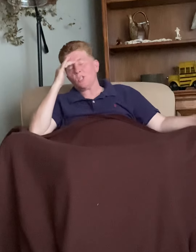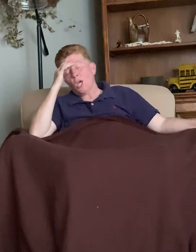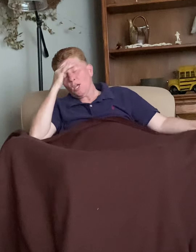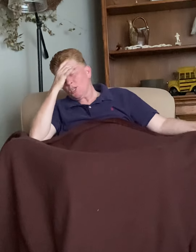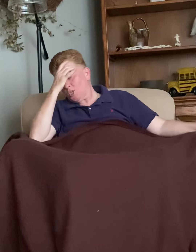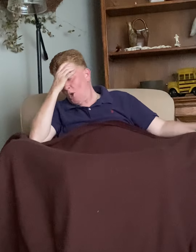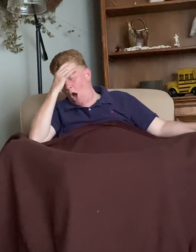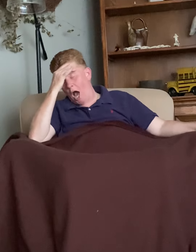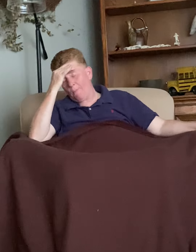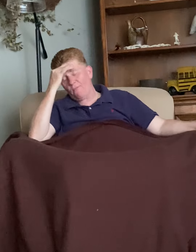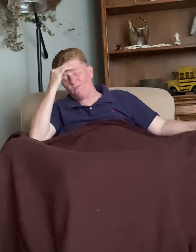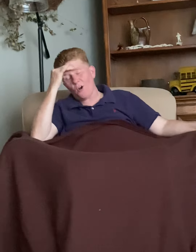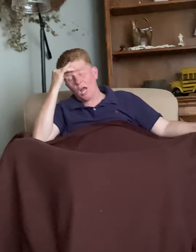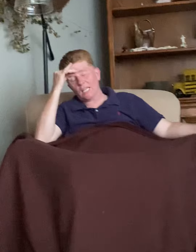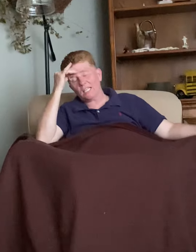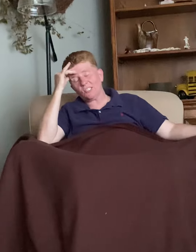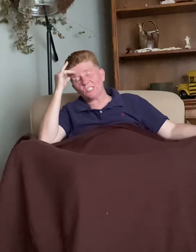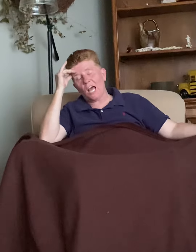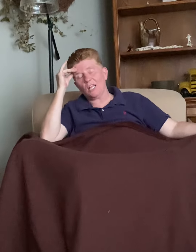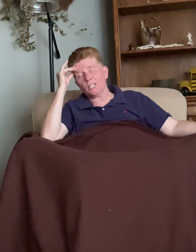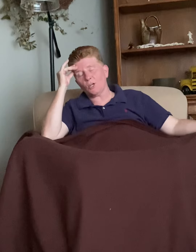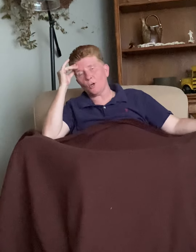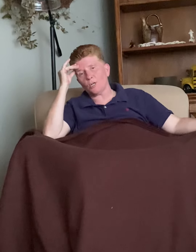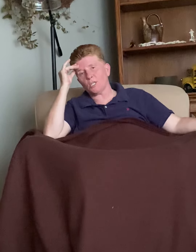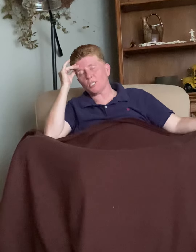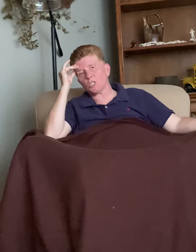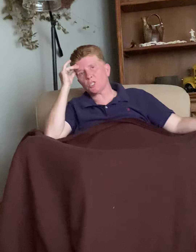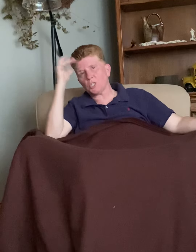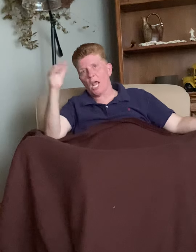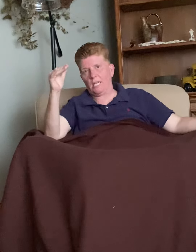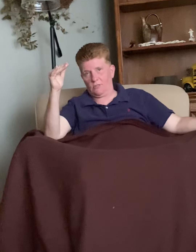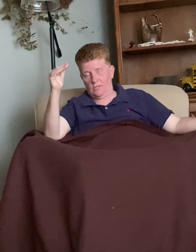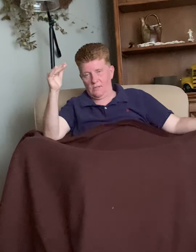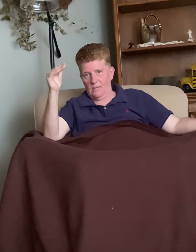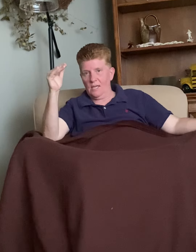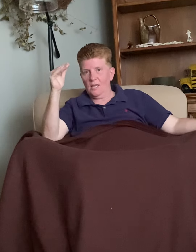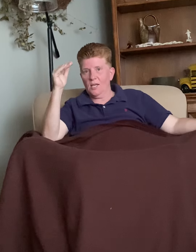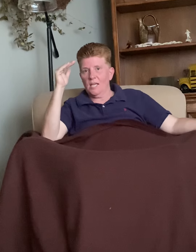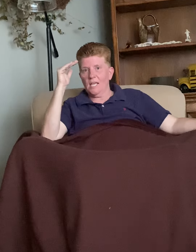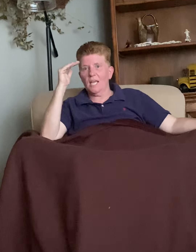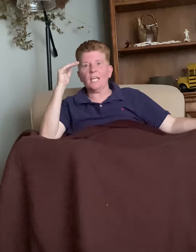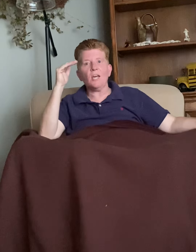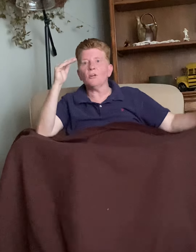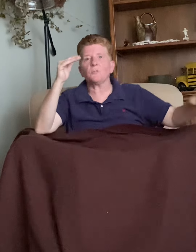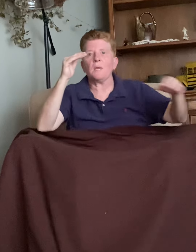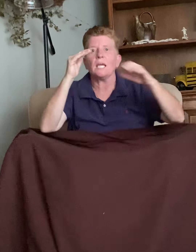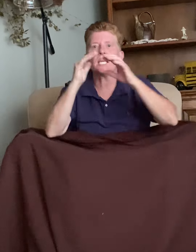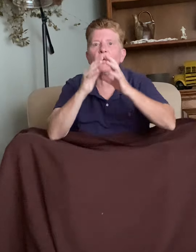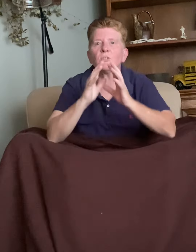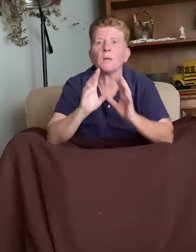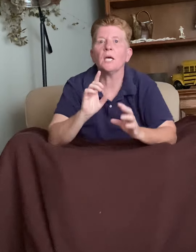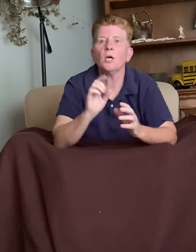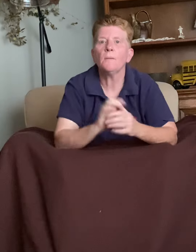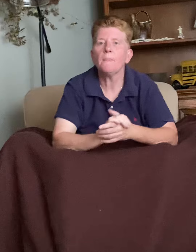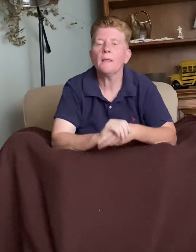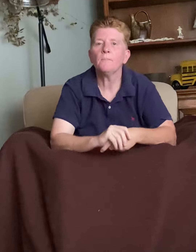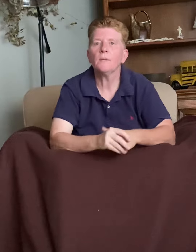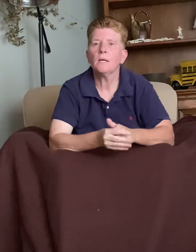stop fucking selling her shit. It kills me. It kills me. Babe, you don't know how to shave your